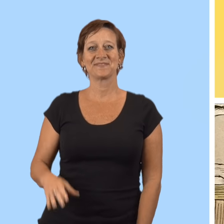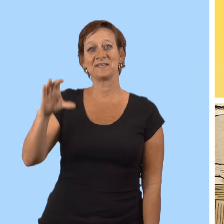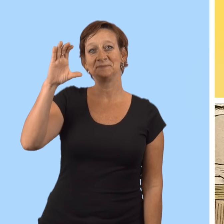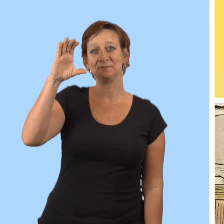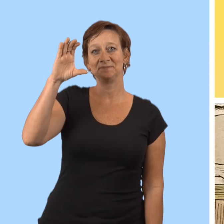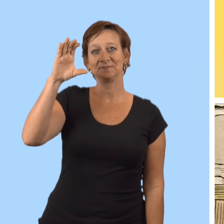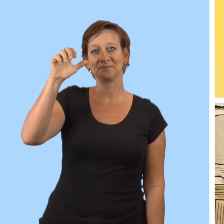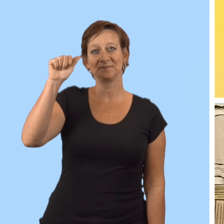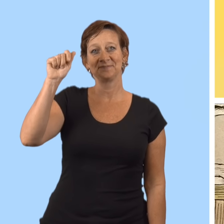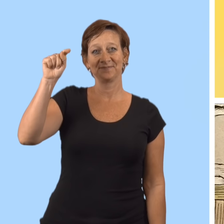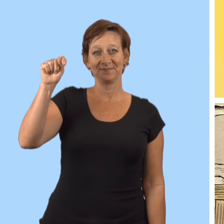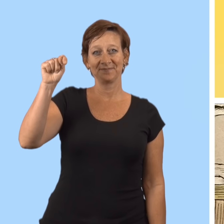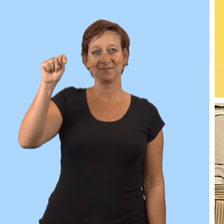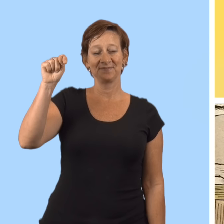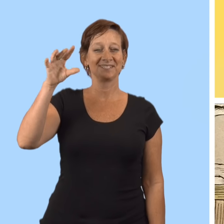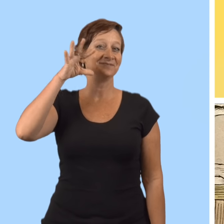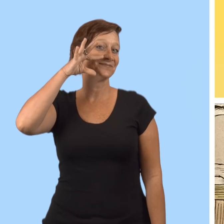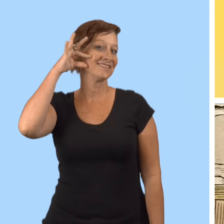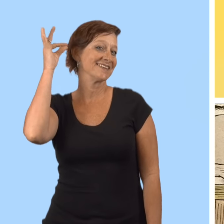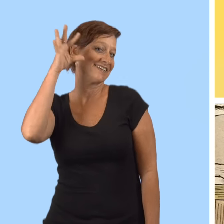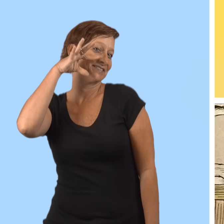cat, cat